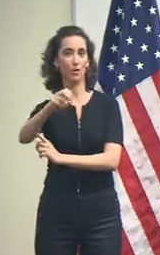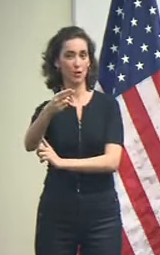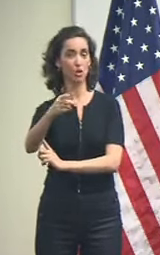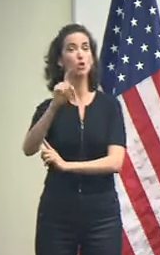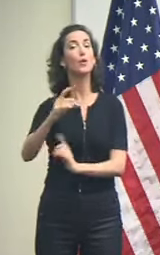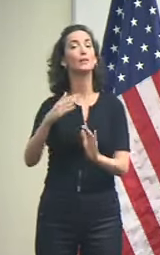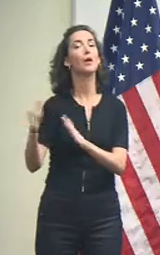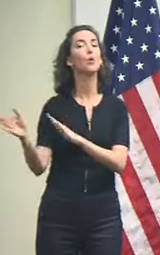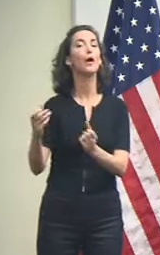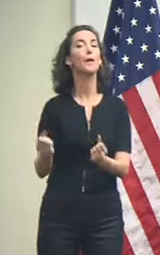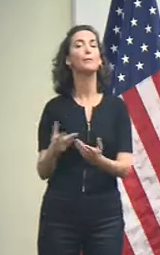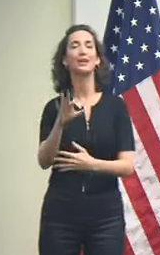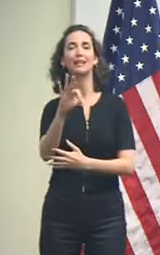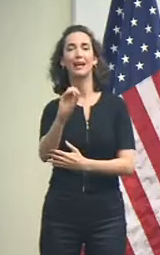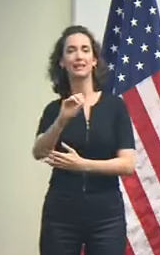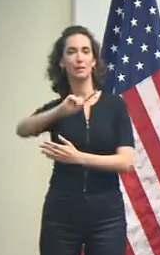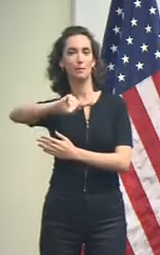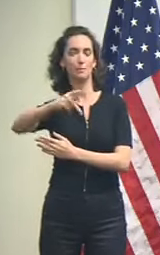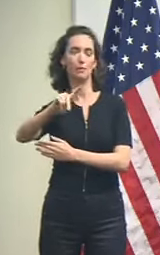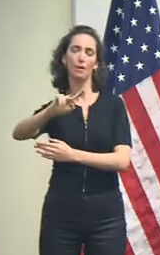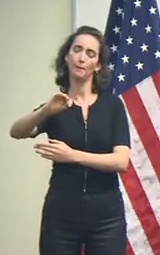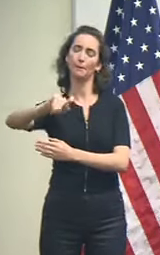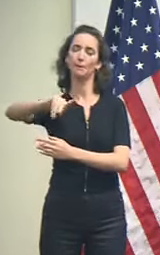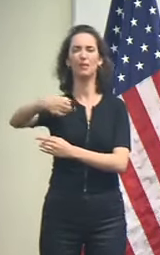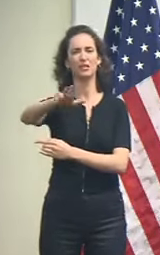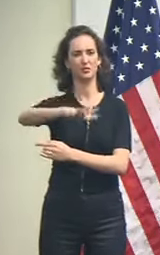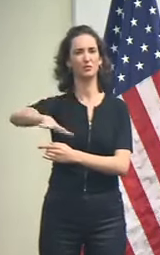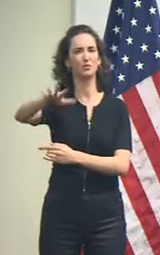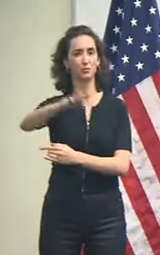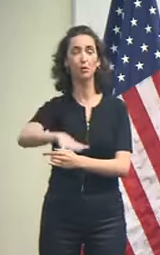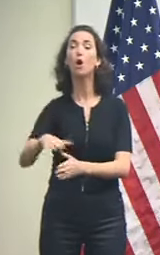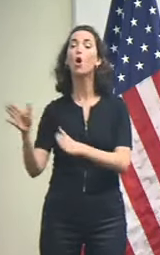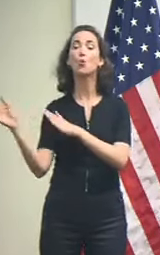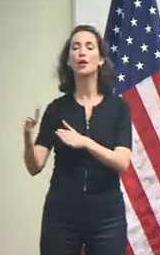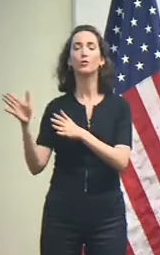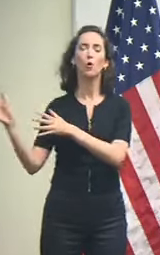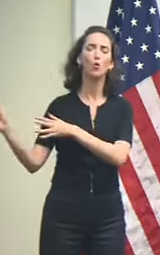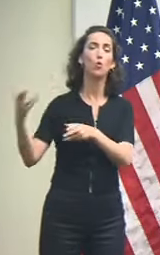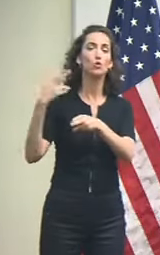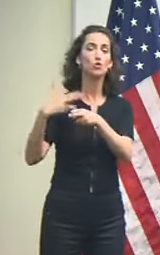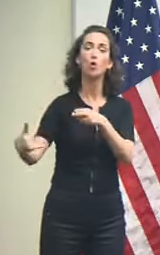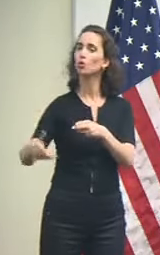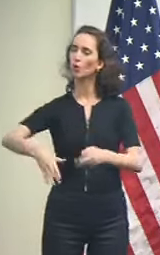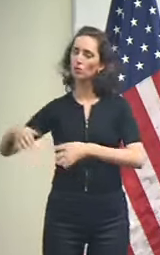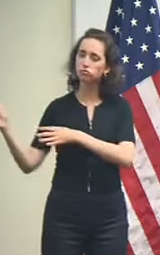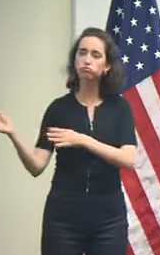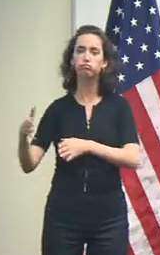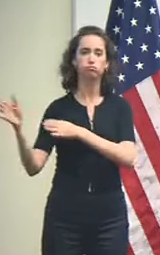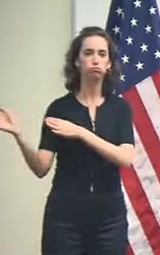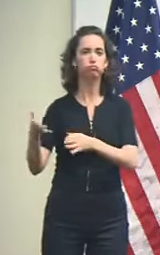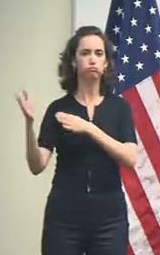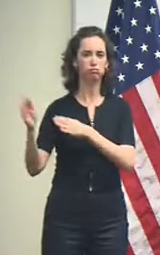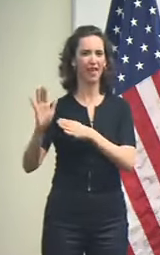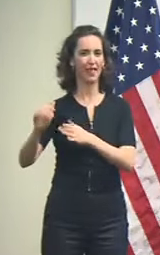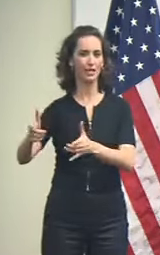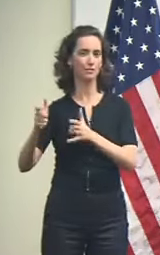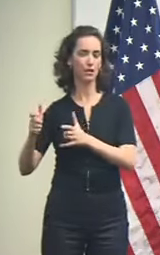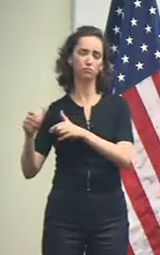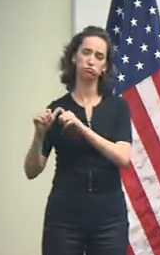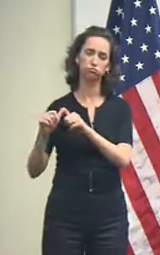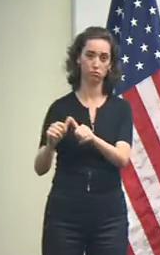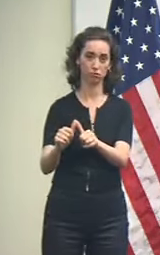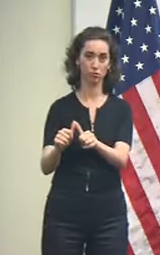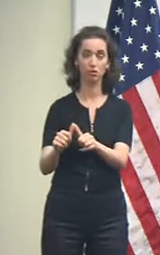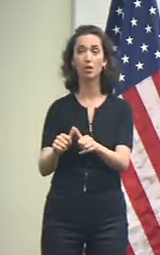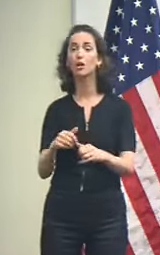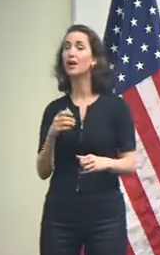90-mile-per-hour range, and those winds will be sustained. One of the good things about this storm, if there